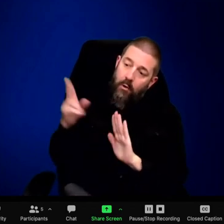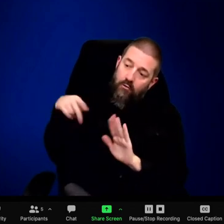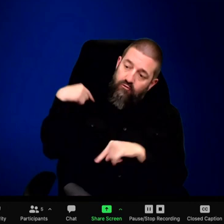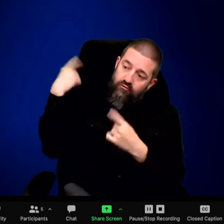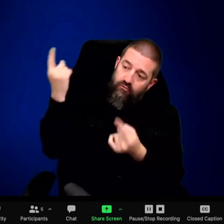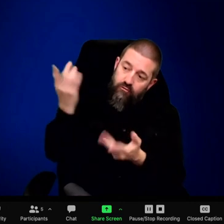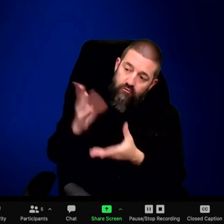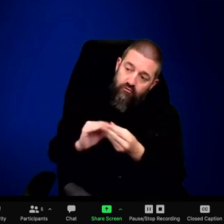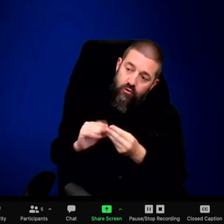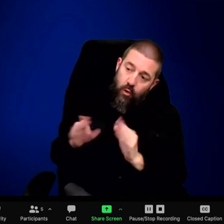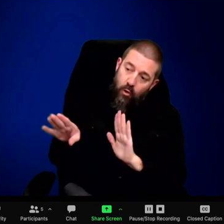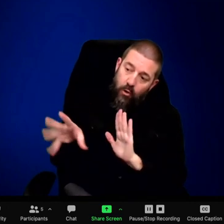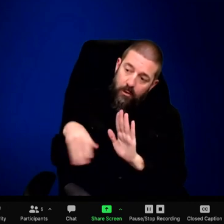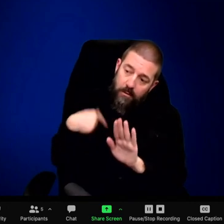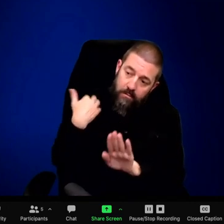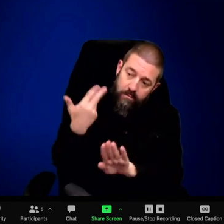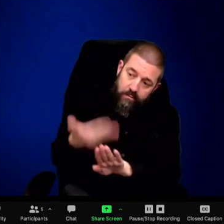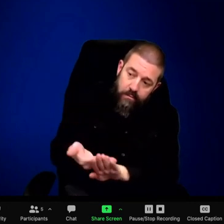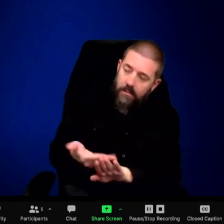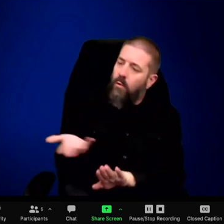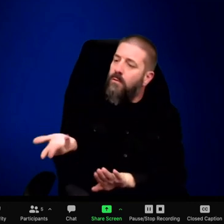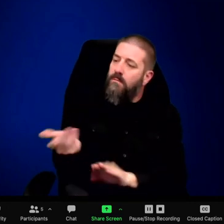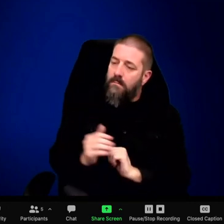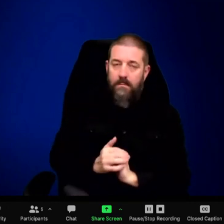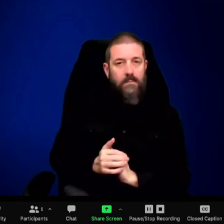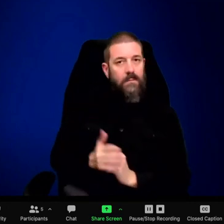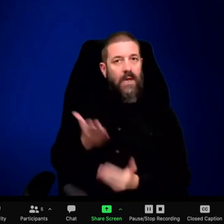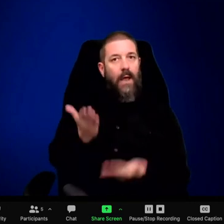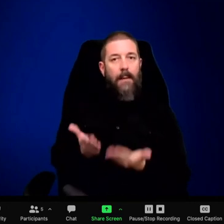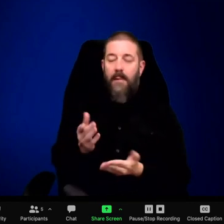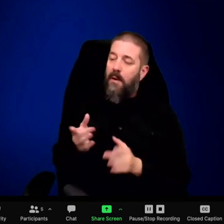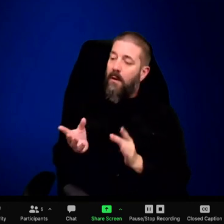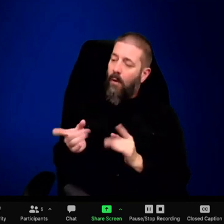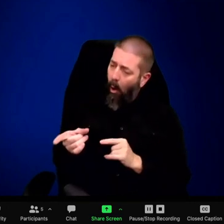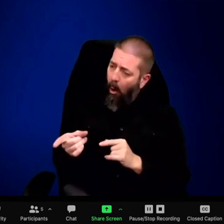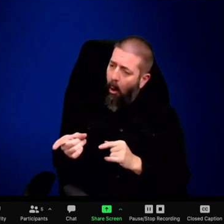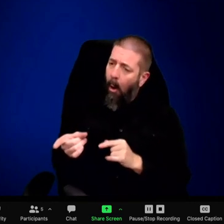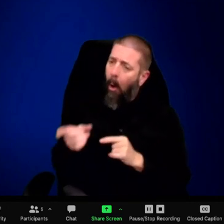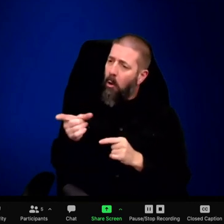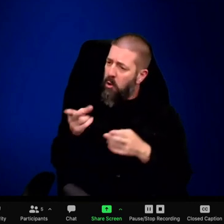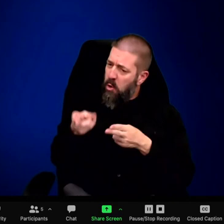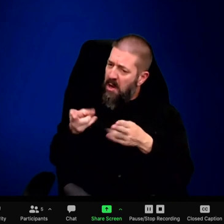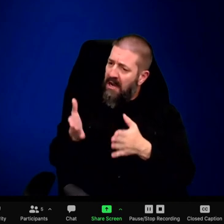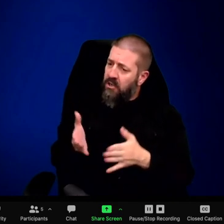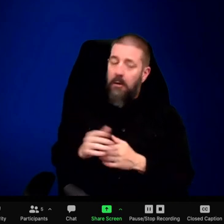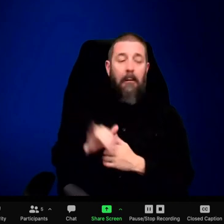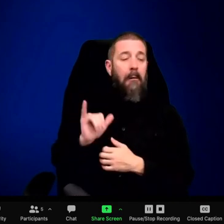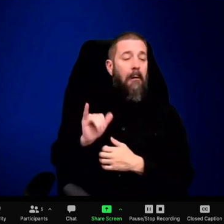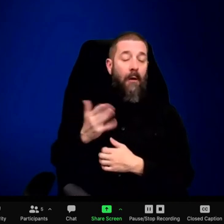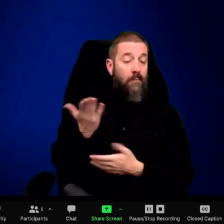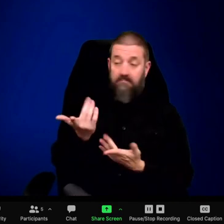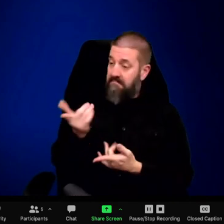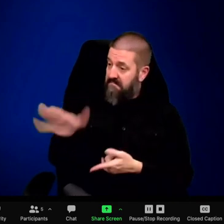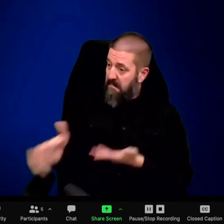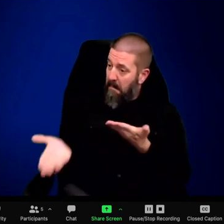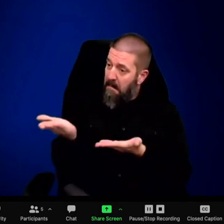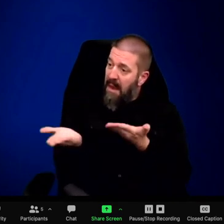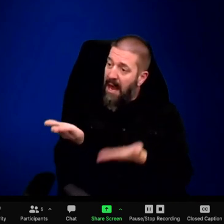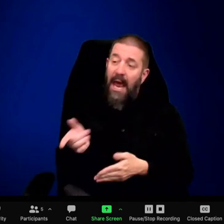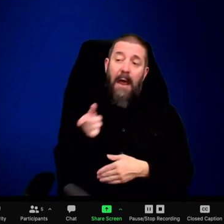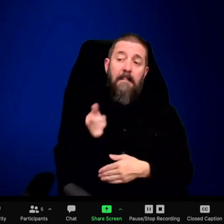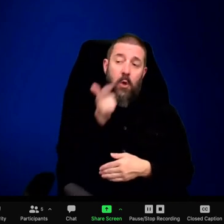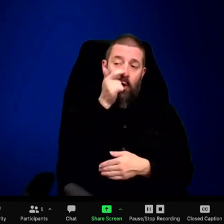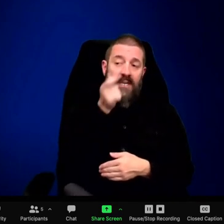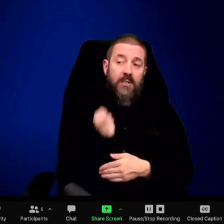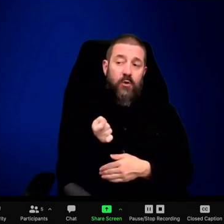people that have a degree of an open mind. Let's say someone writes an anti-wolf letter to a newspaper and someone responds to it. And that